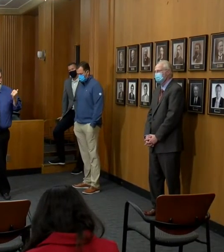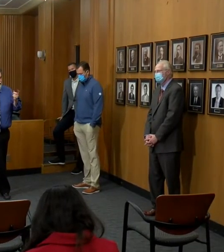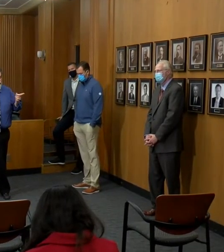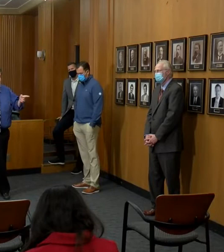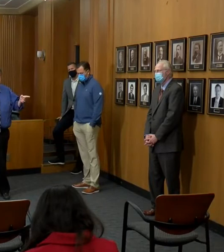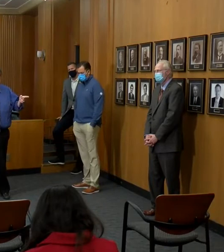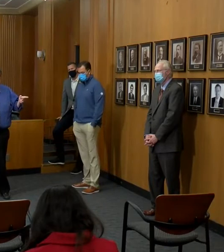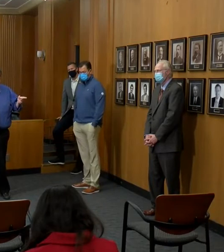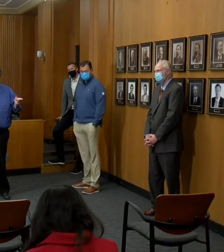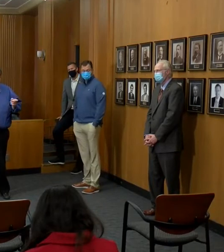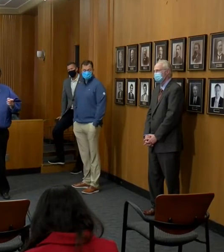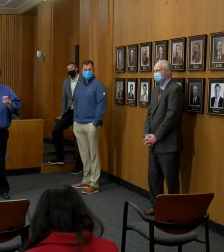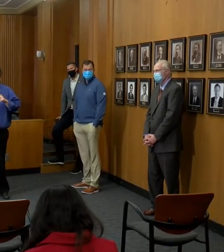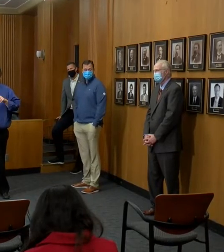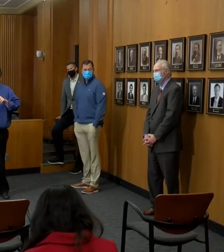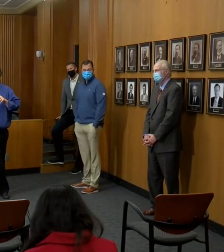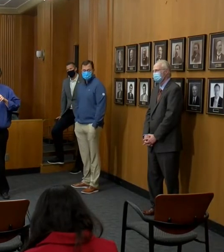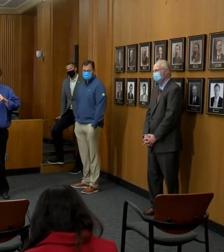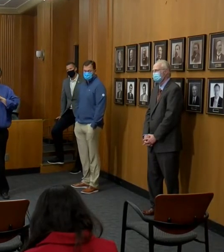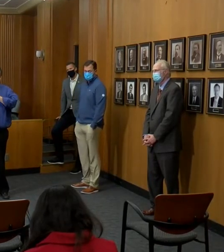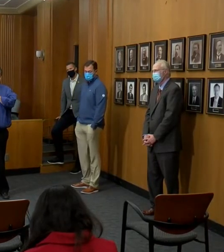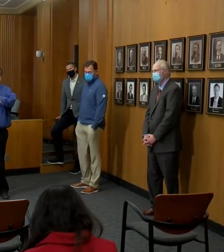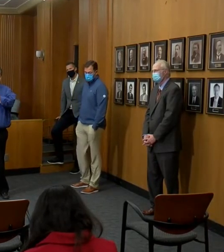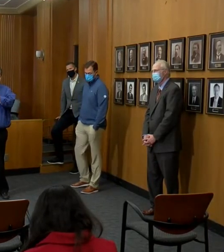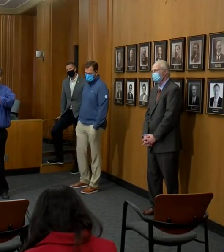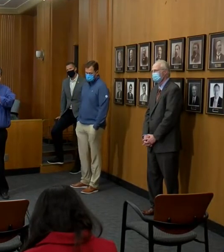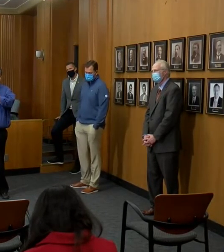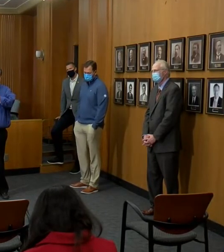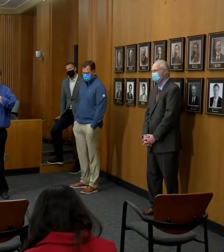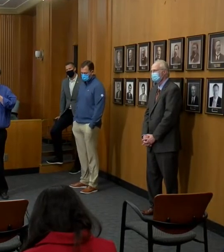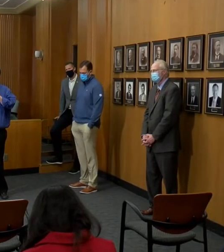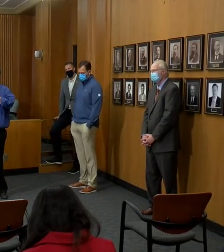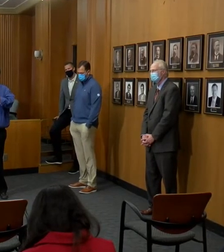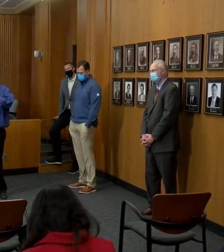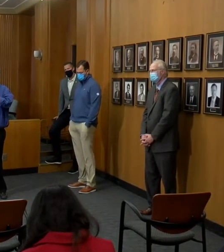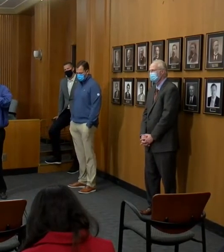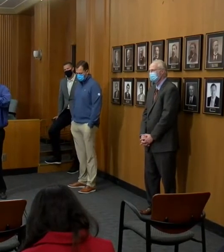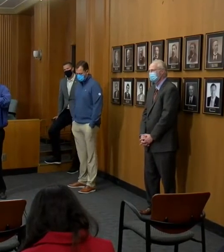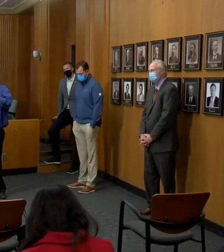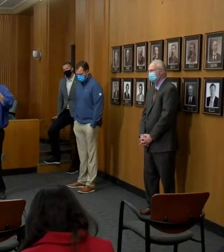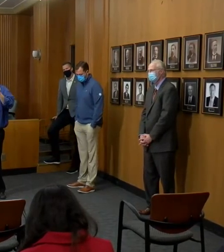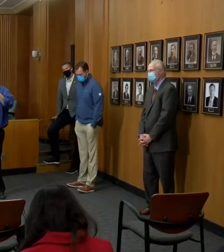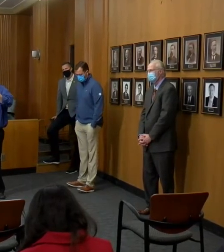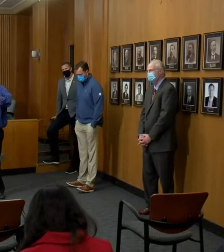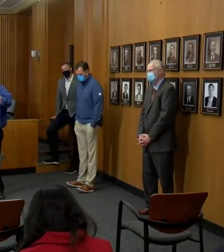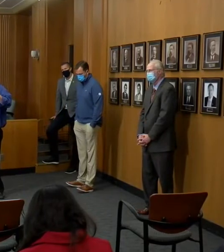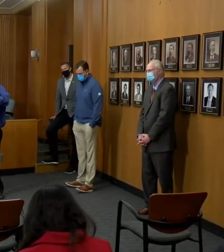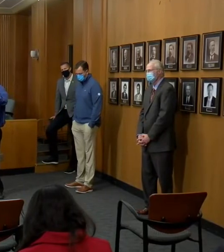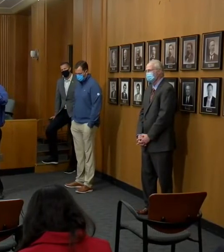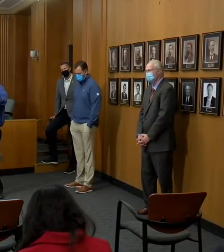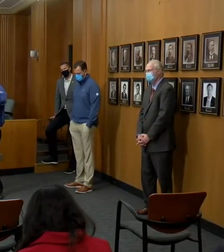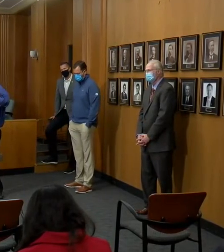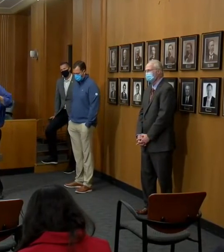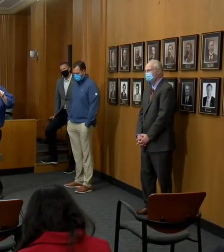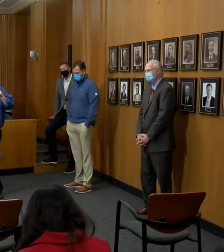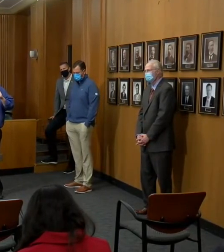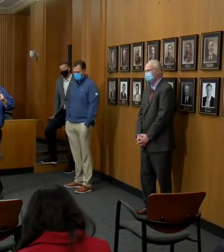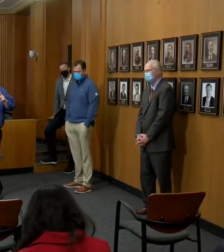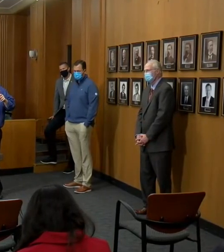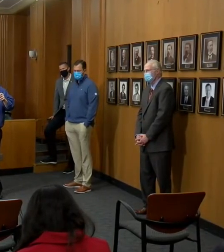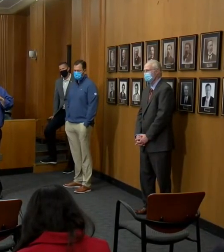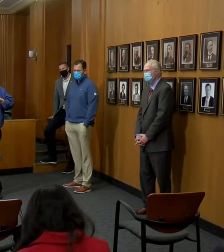are able to do to reach out to people in order to know what they need to be doing to isolate